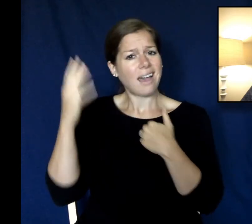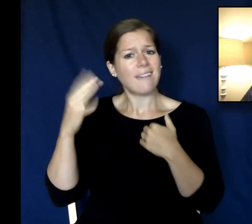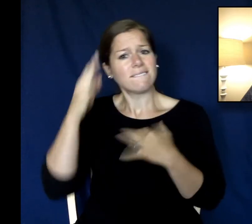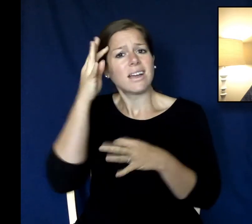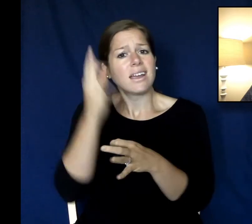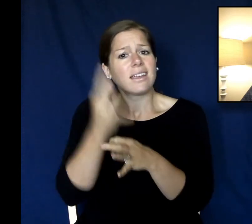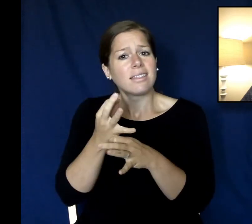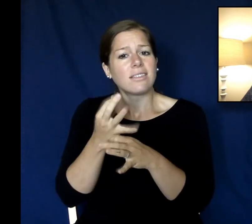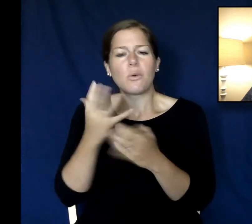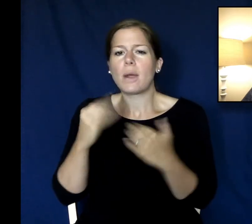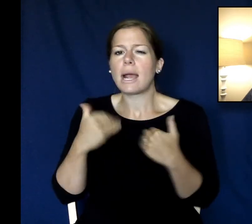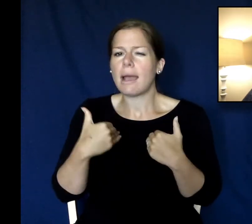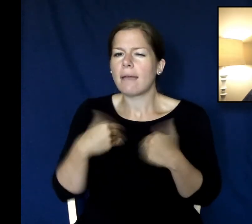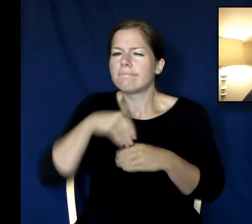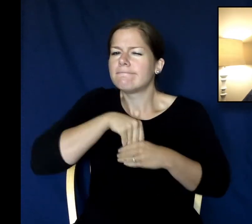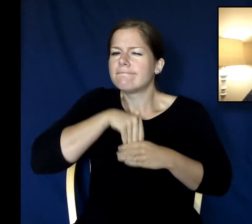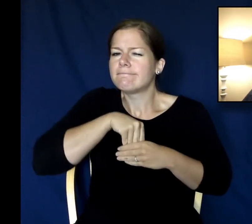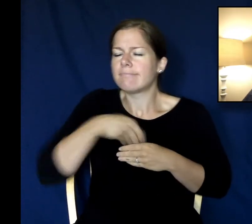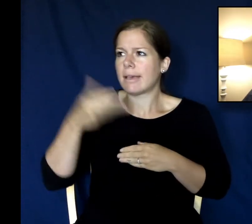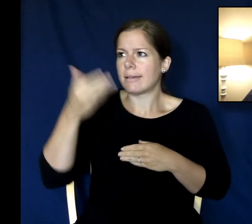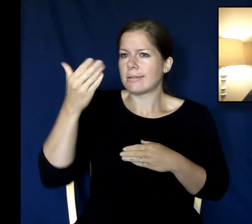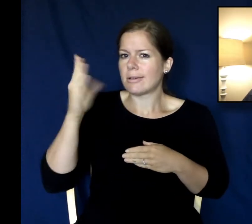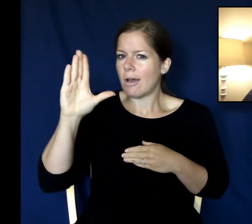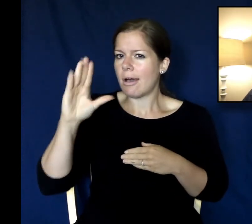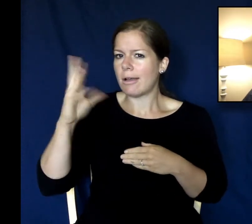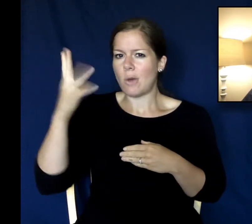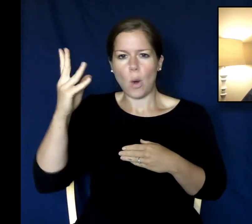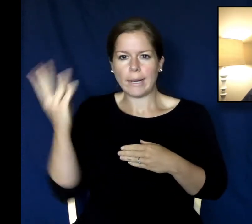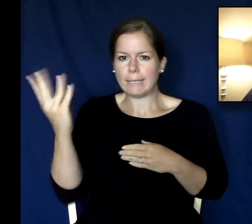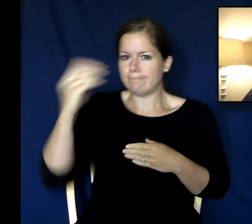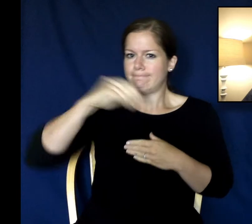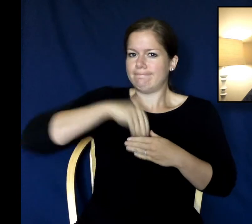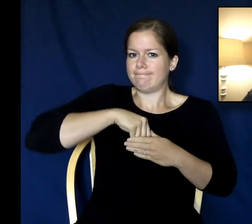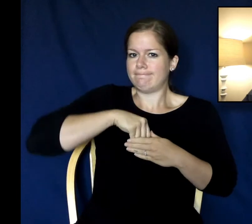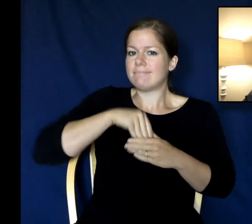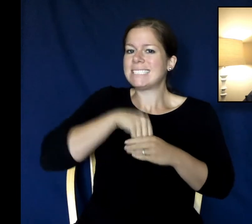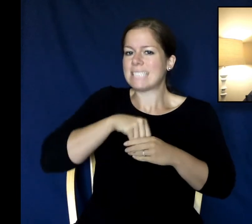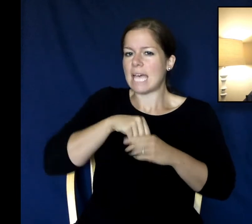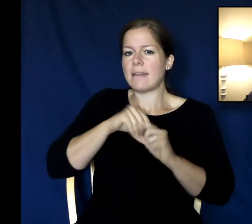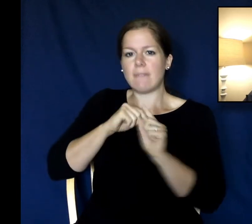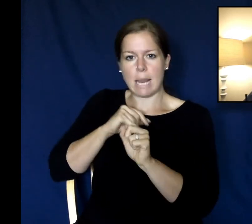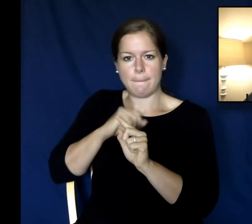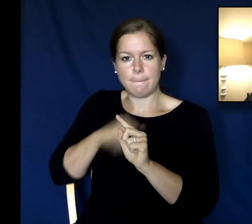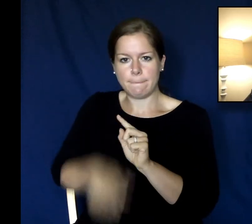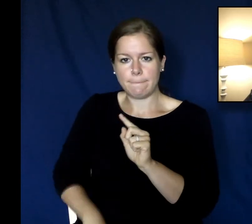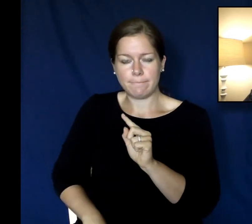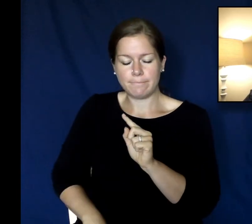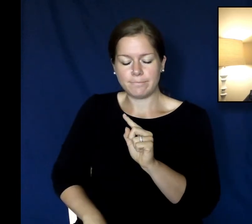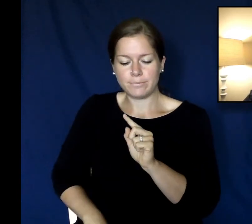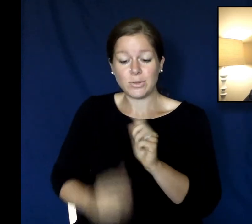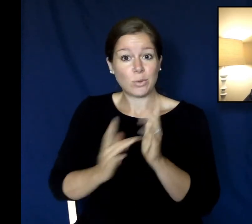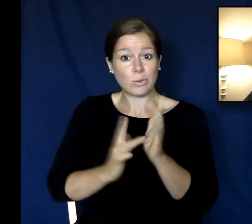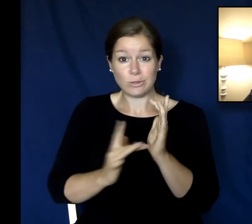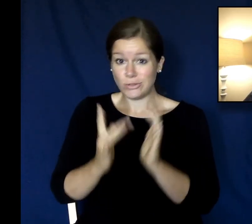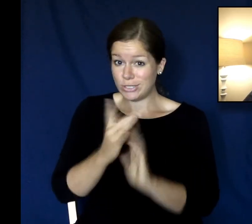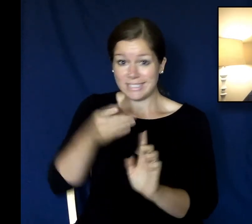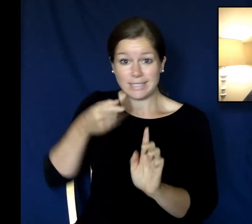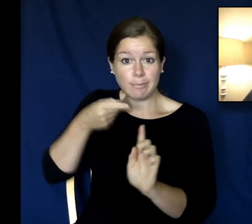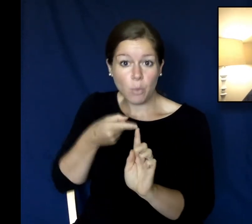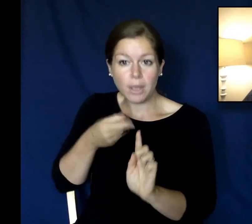that God had already given him and uh Jesus was just making this known at this point uh salvation is entering into